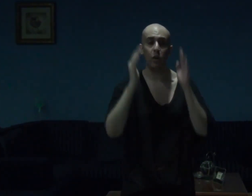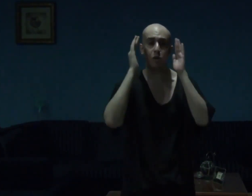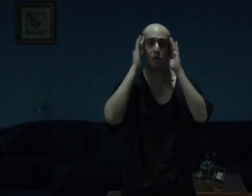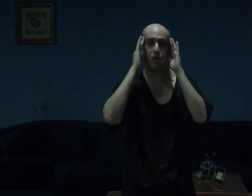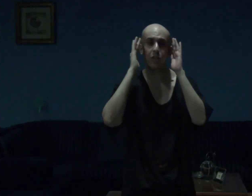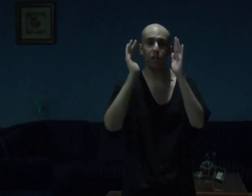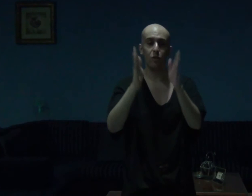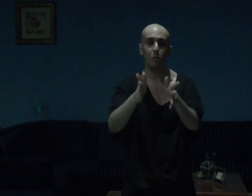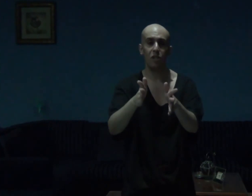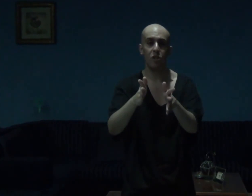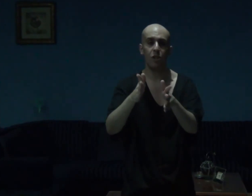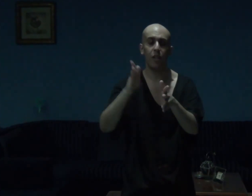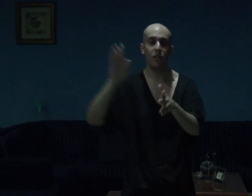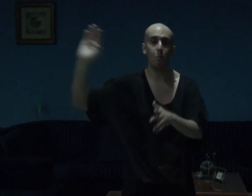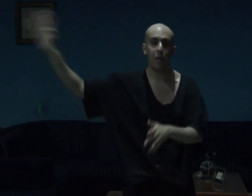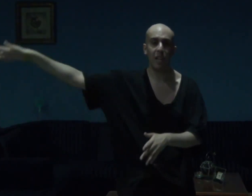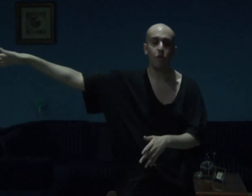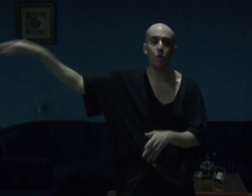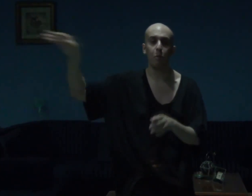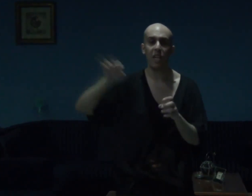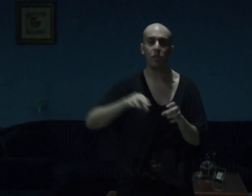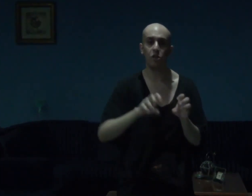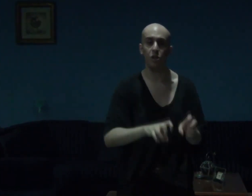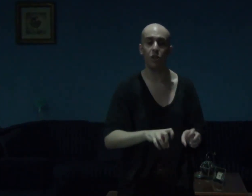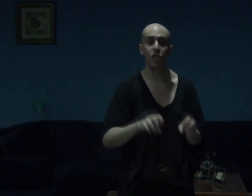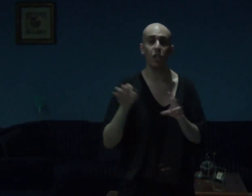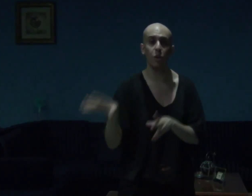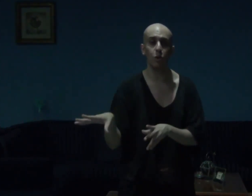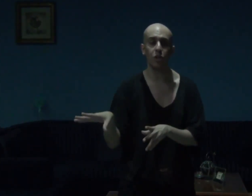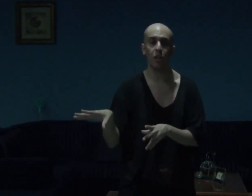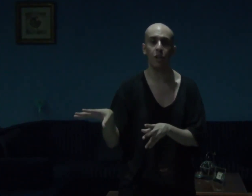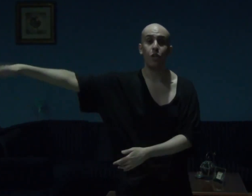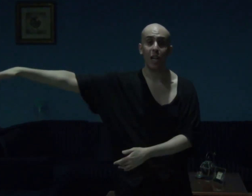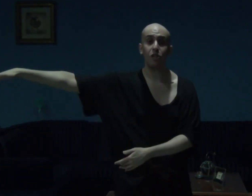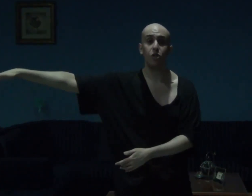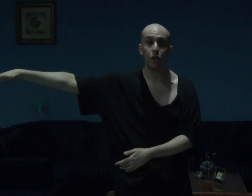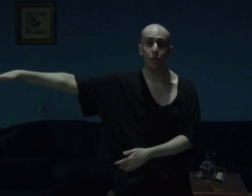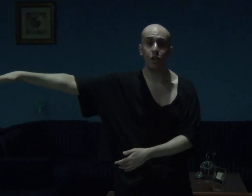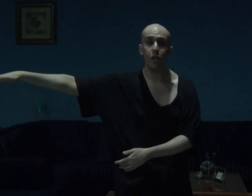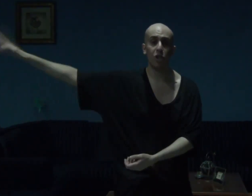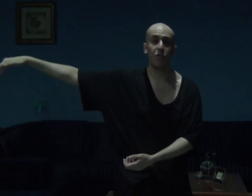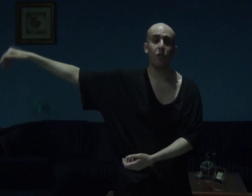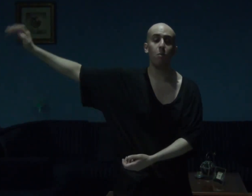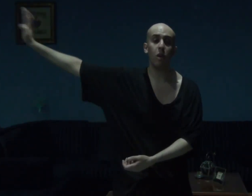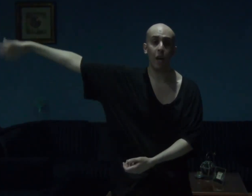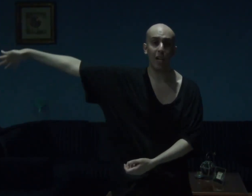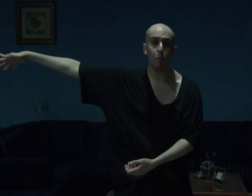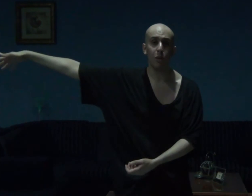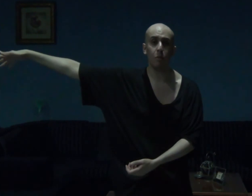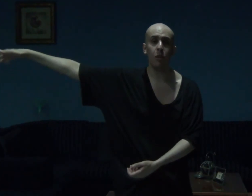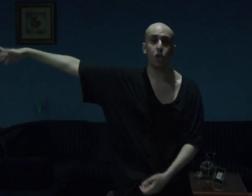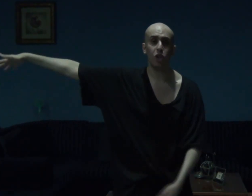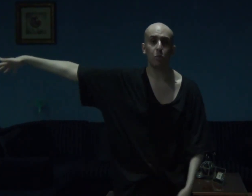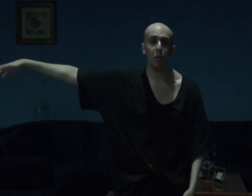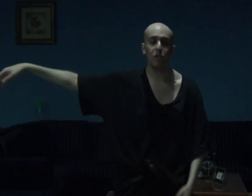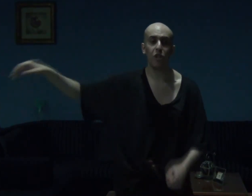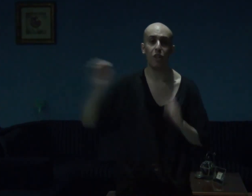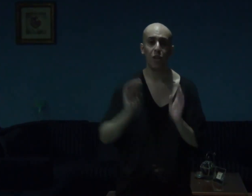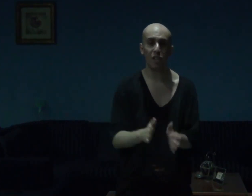I also, forgot, to mention, that, a band, who made the song, Illusion, that song, was from, their album, Judgment, and that